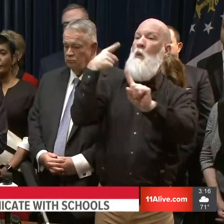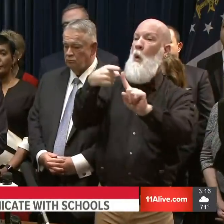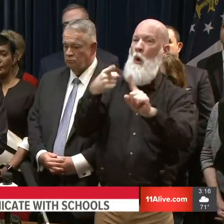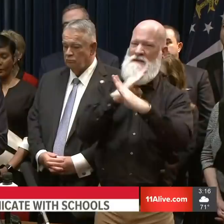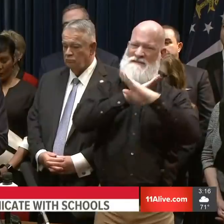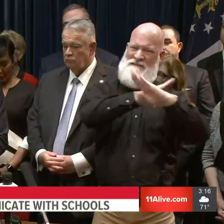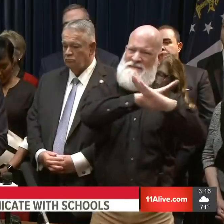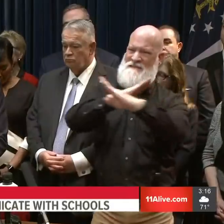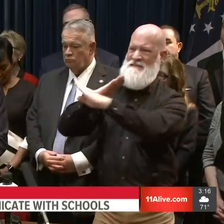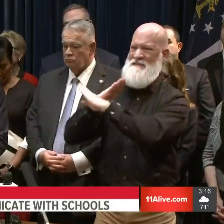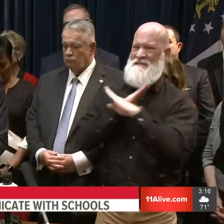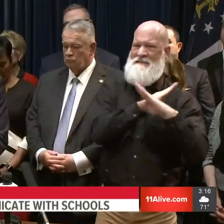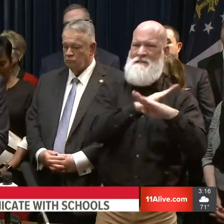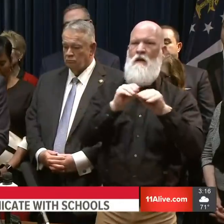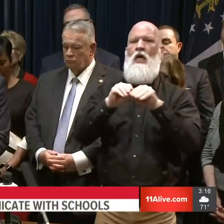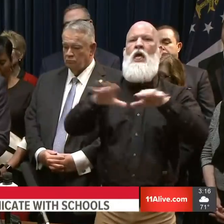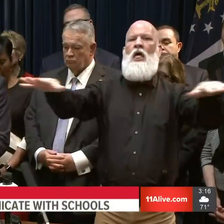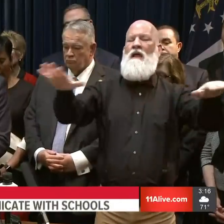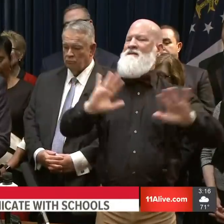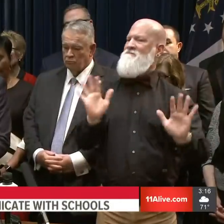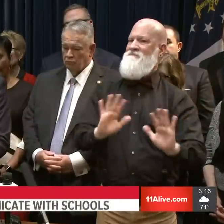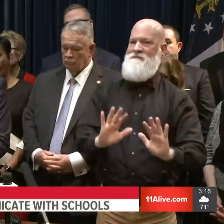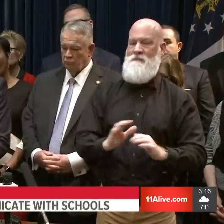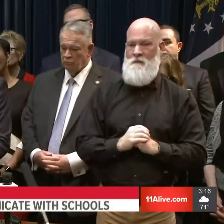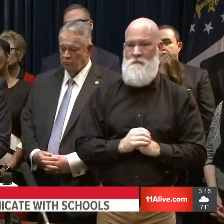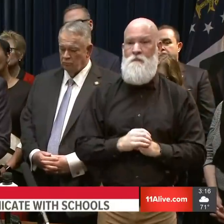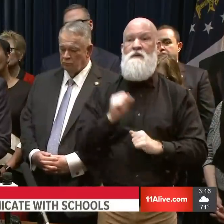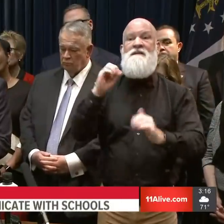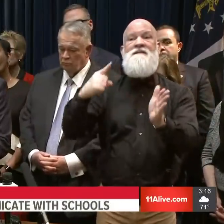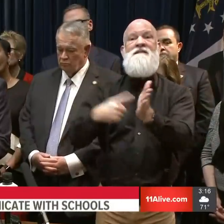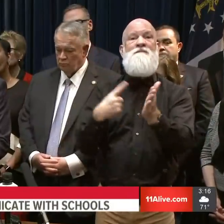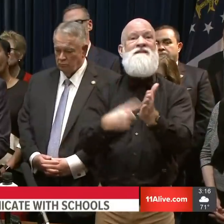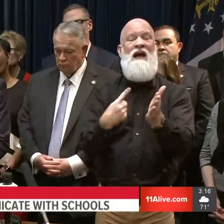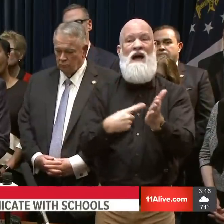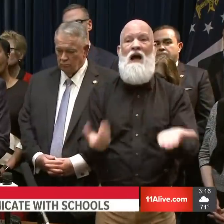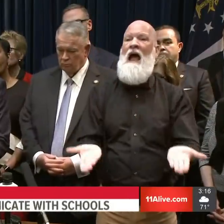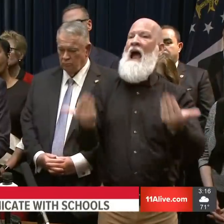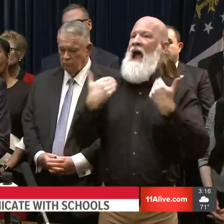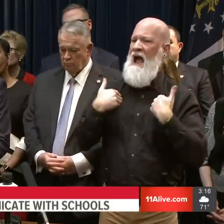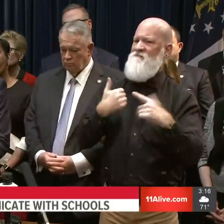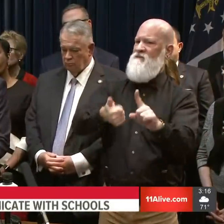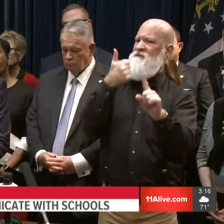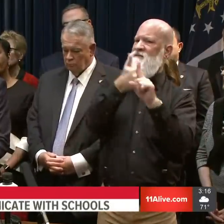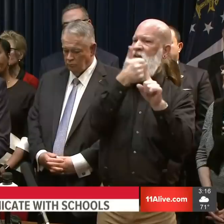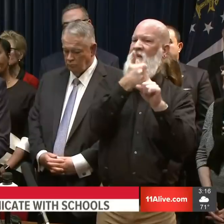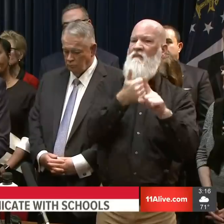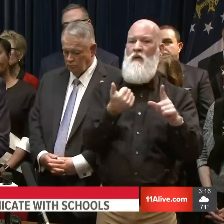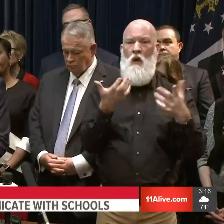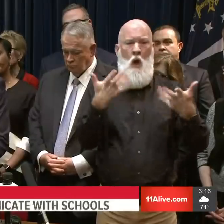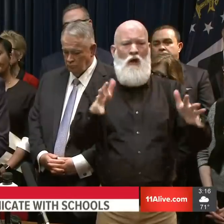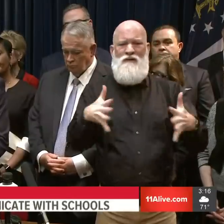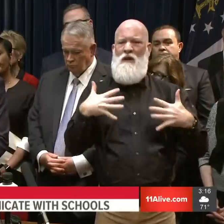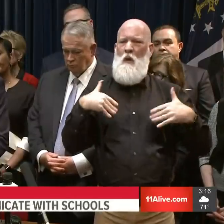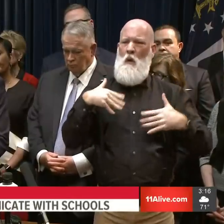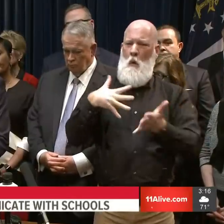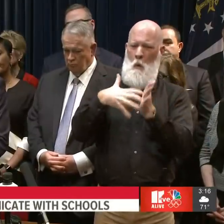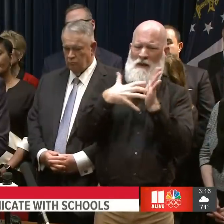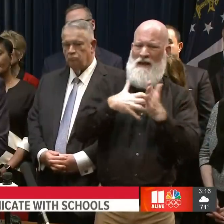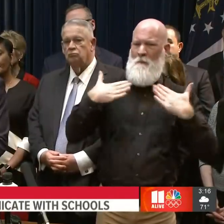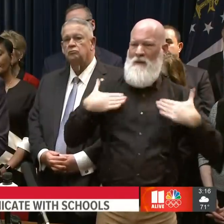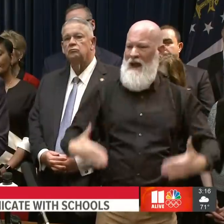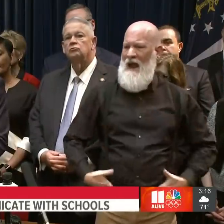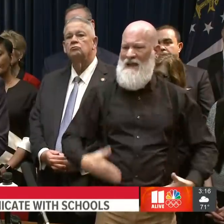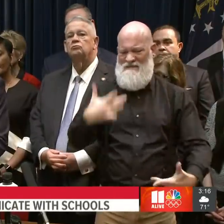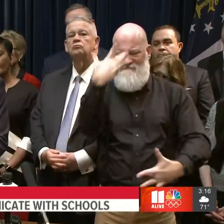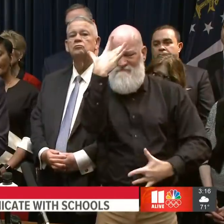in close contact, some with underlying health conditions that if exposed to coronavirus could result in a serious medical